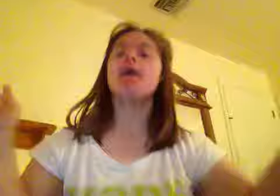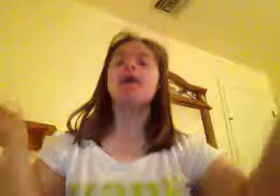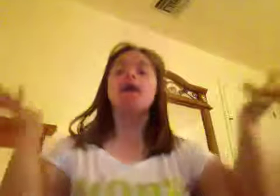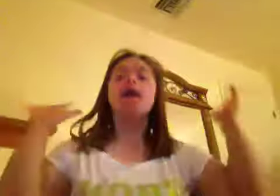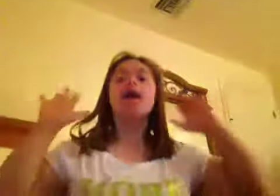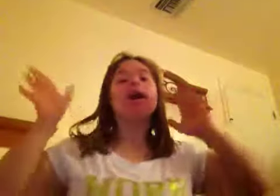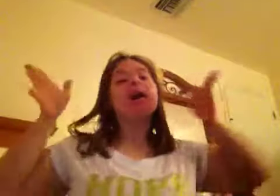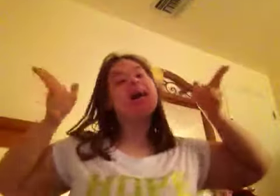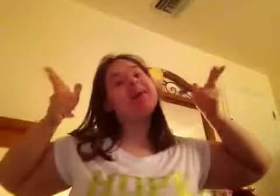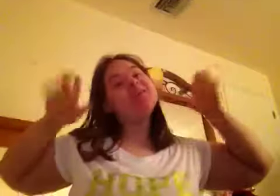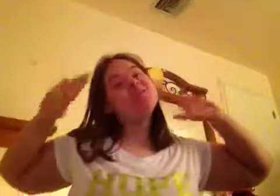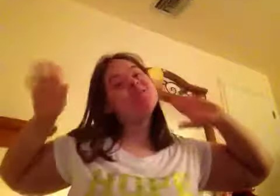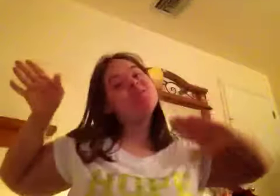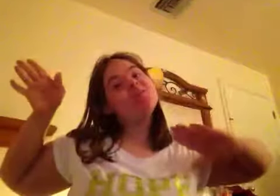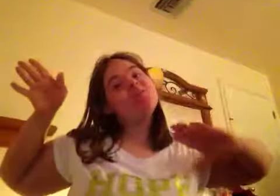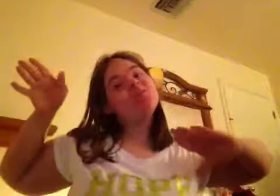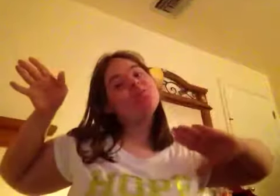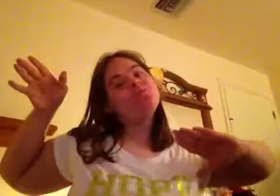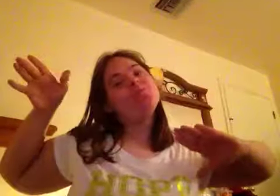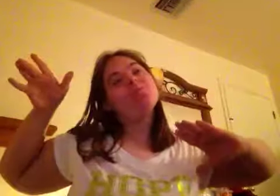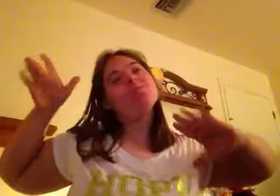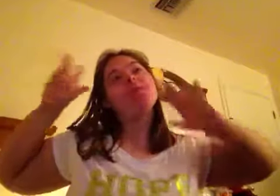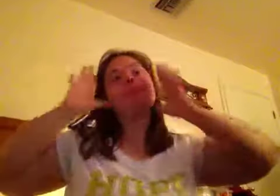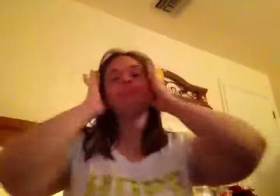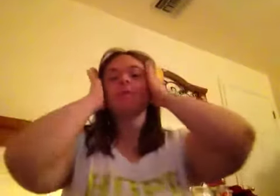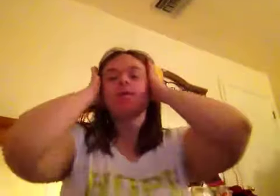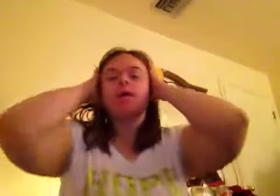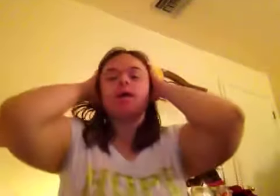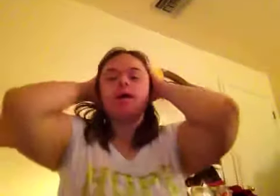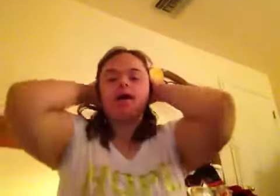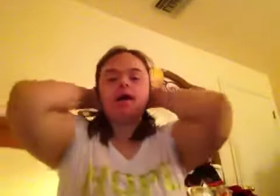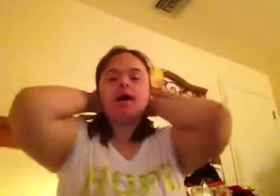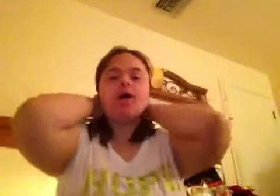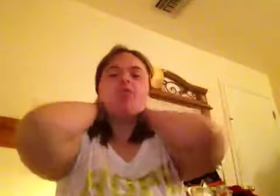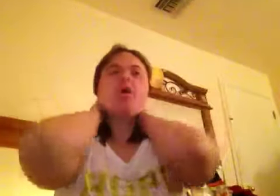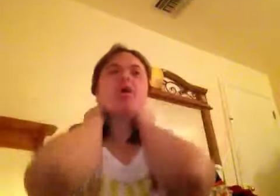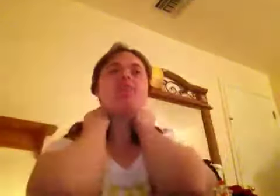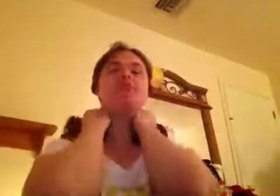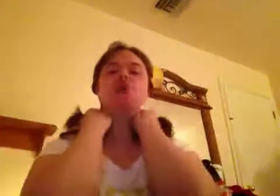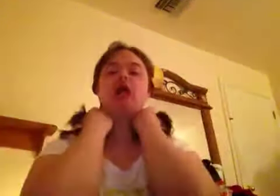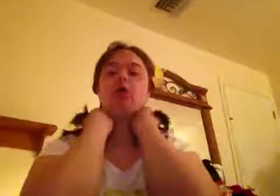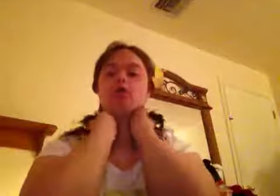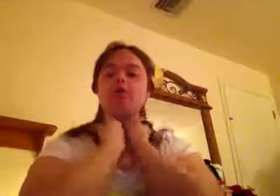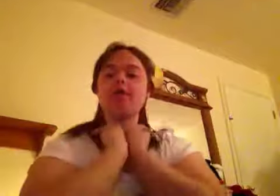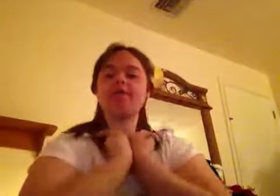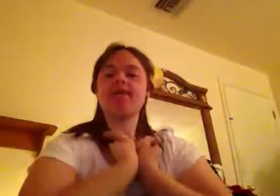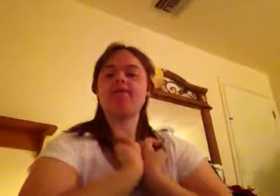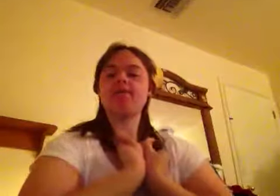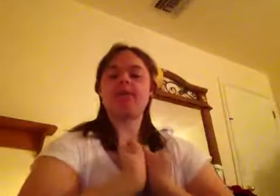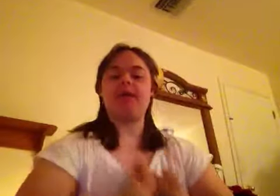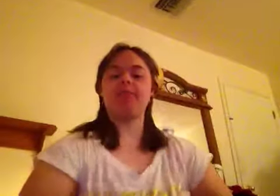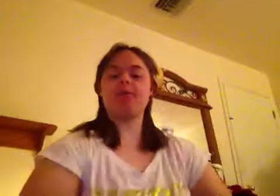hi YouTube and I'm going to give a shout out to my favorite people